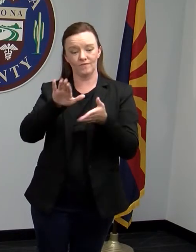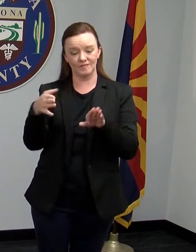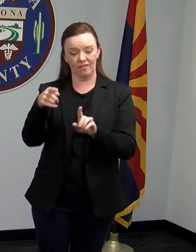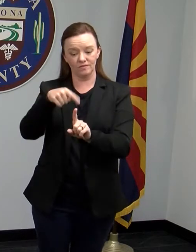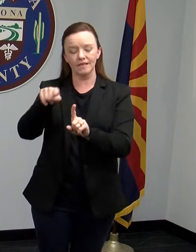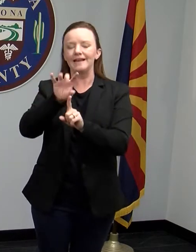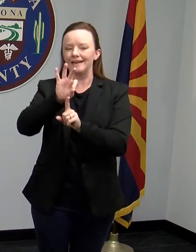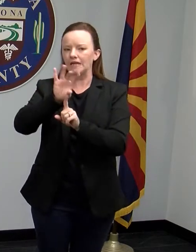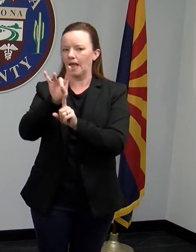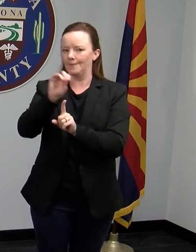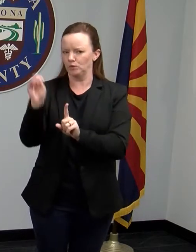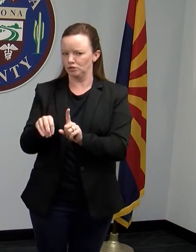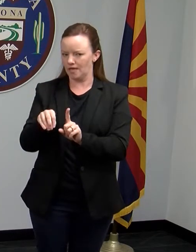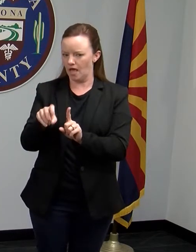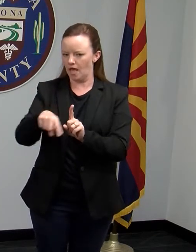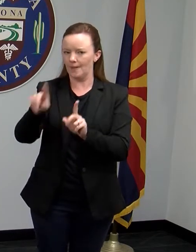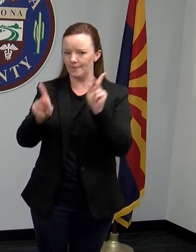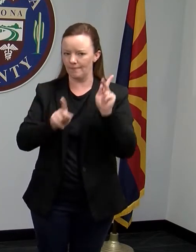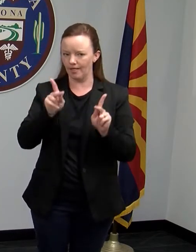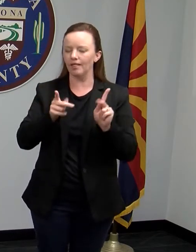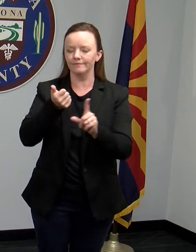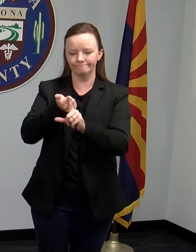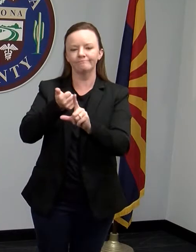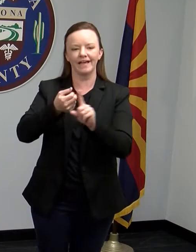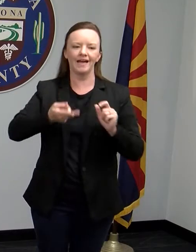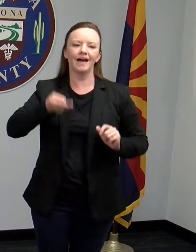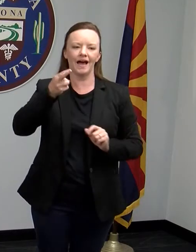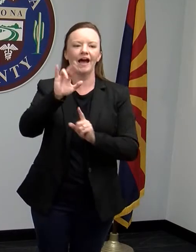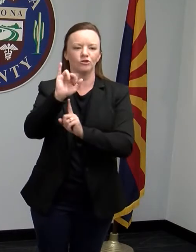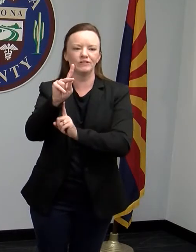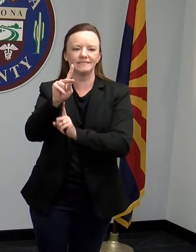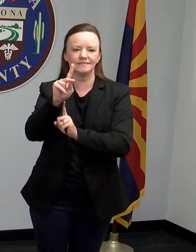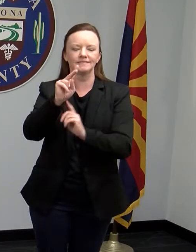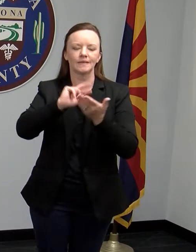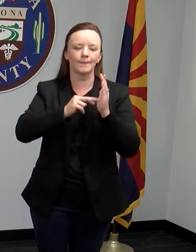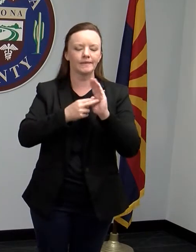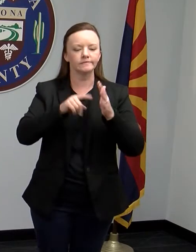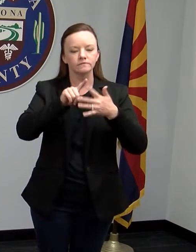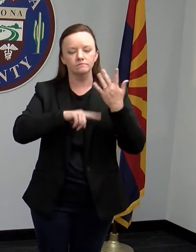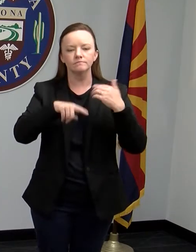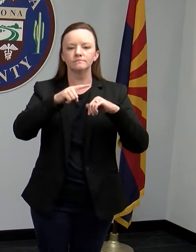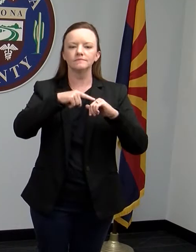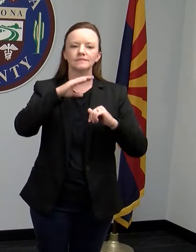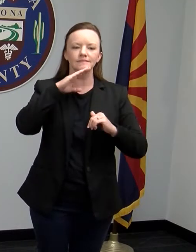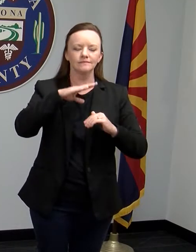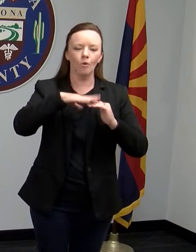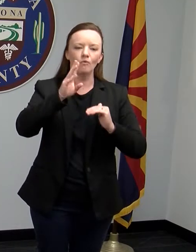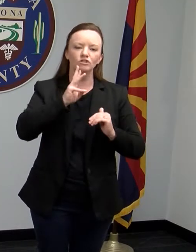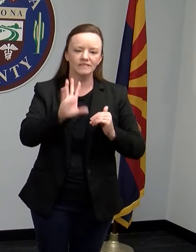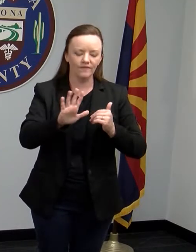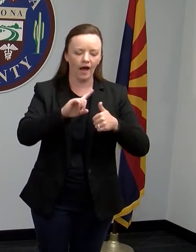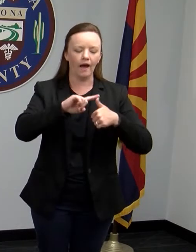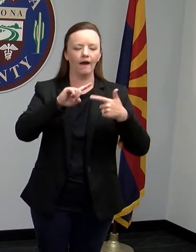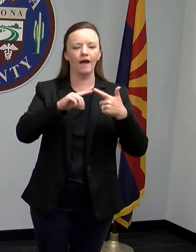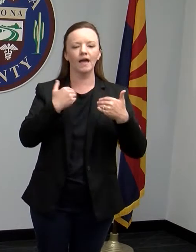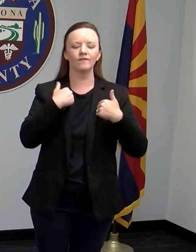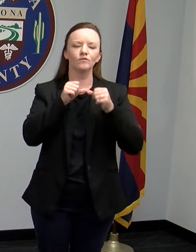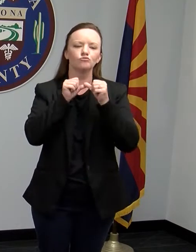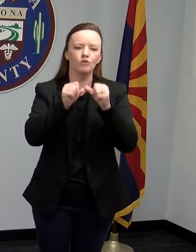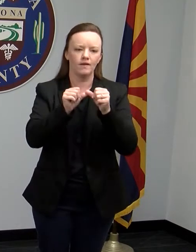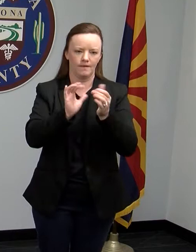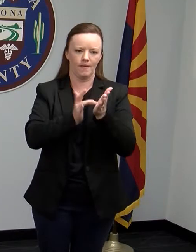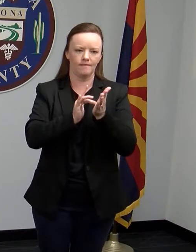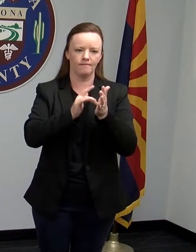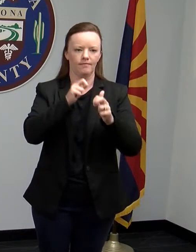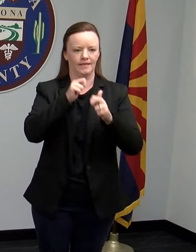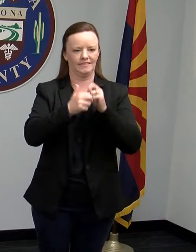of those deaths fall into the high risk group, which means 65 years or older, or someone who has a chronic medical condition.